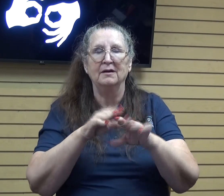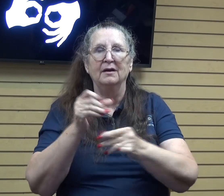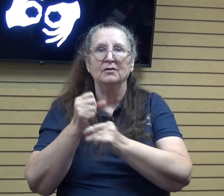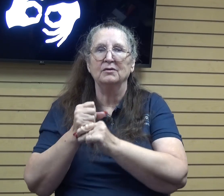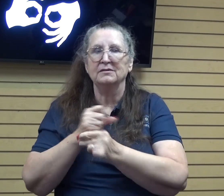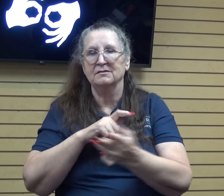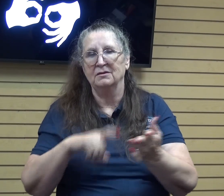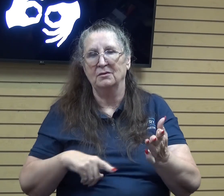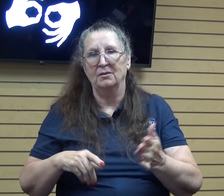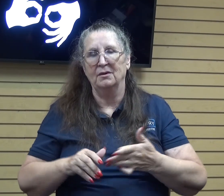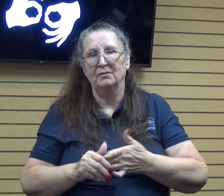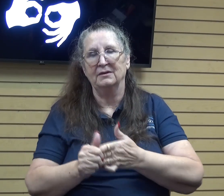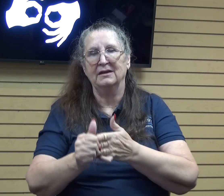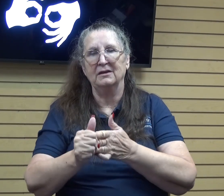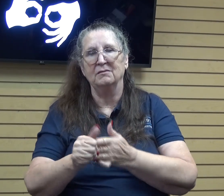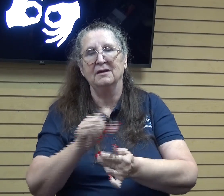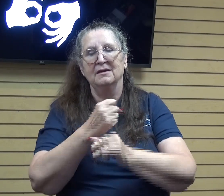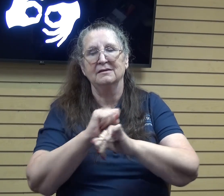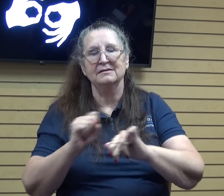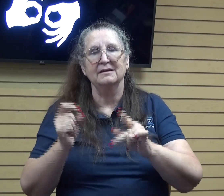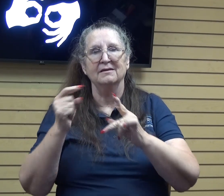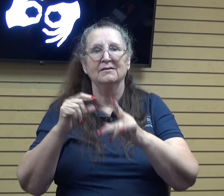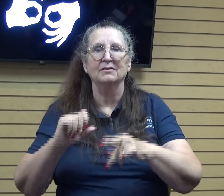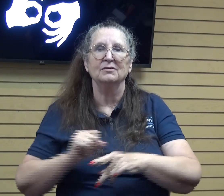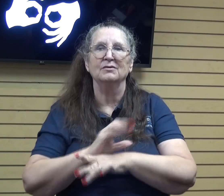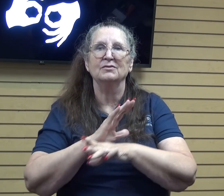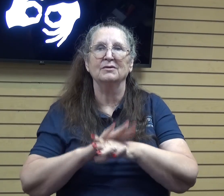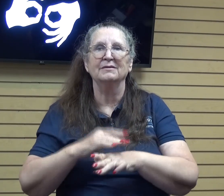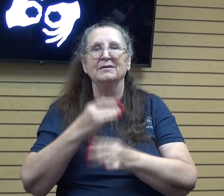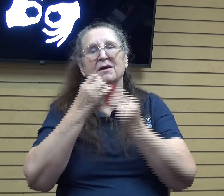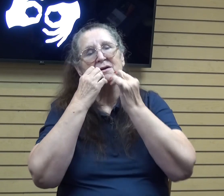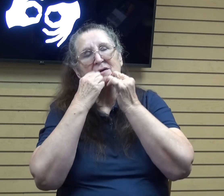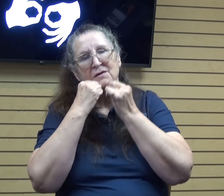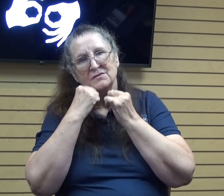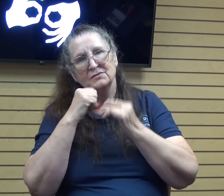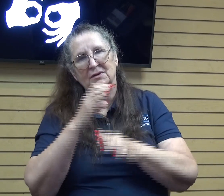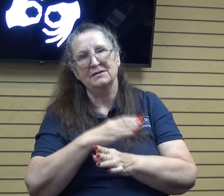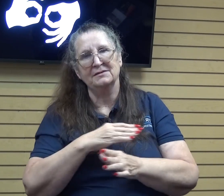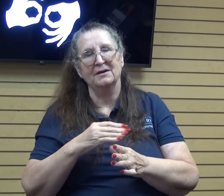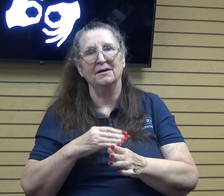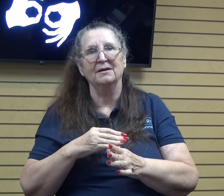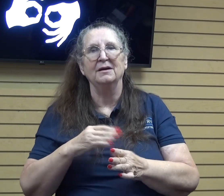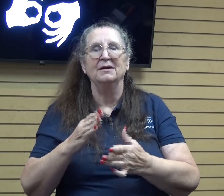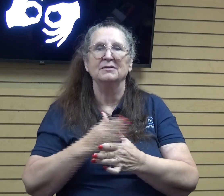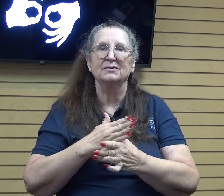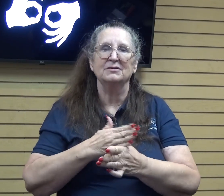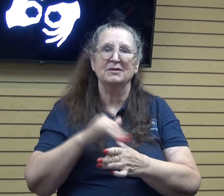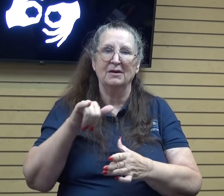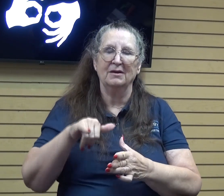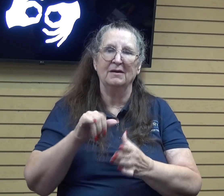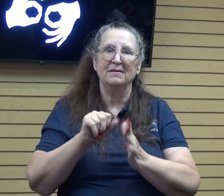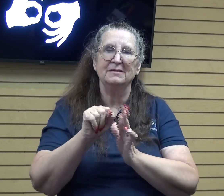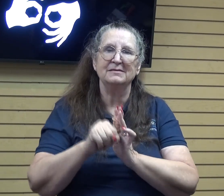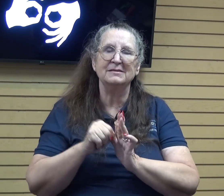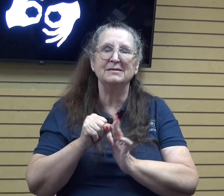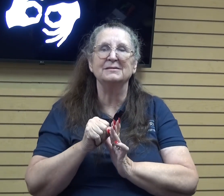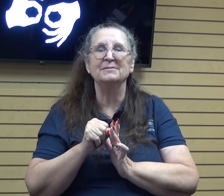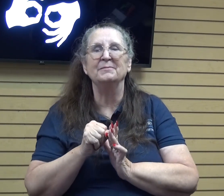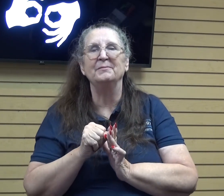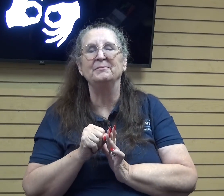safe to shore so i thought it was such a sweet song to share in this season and um i